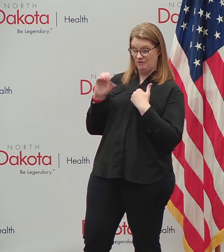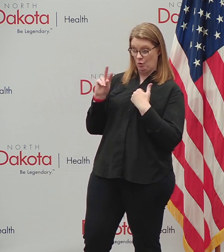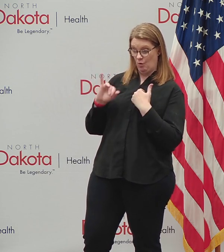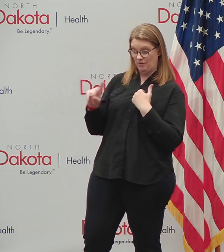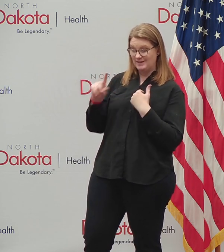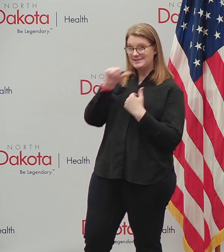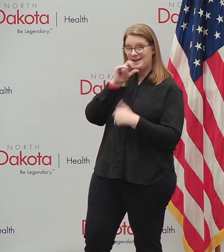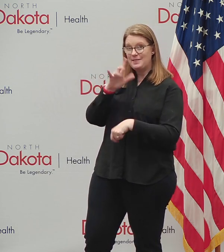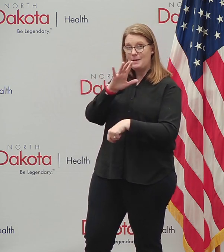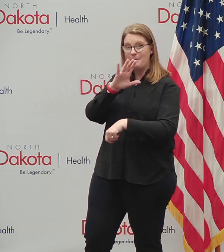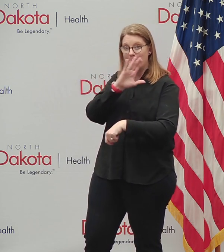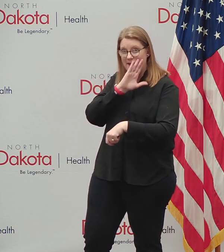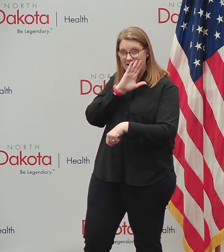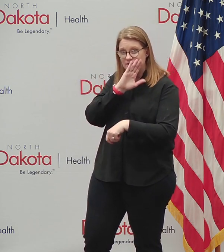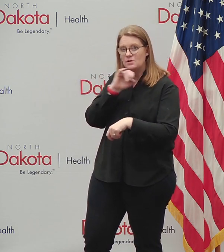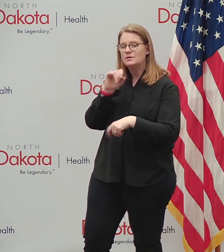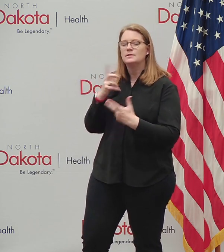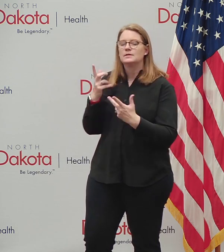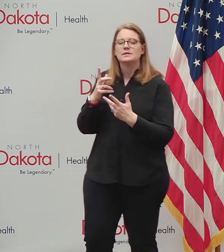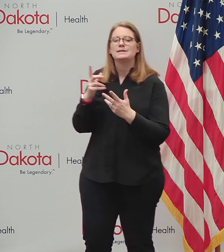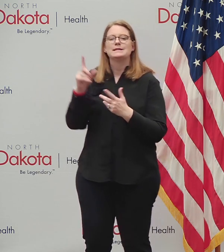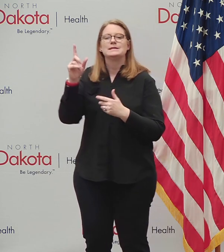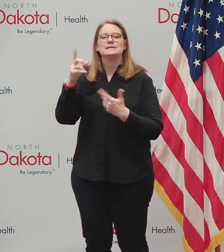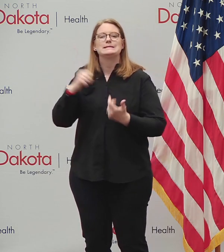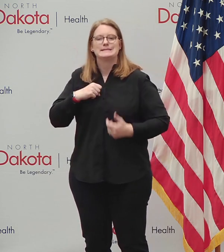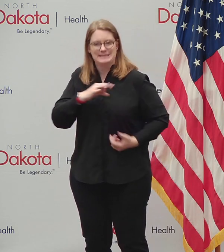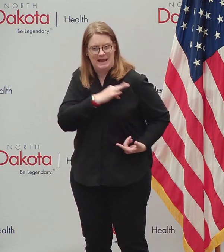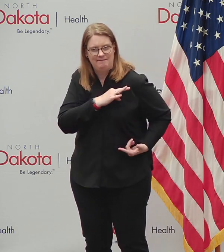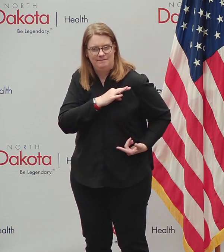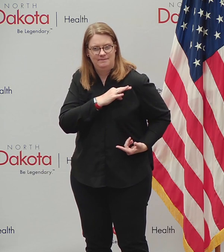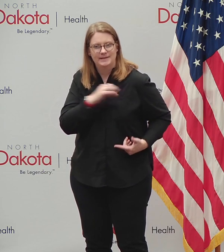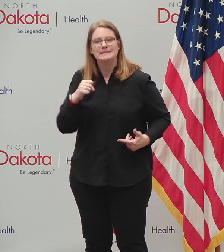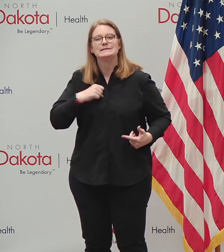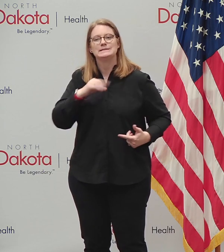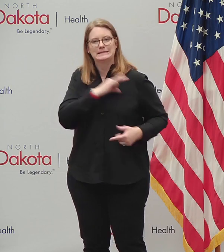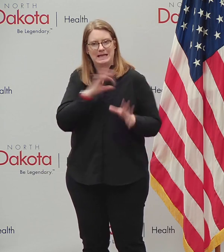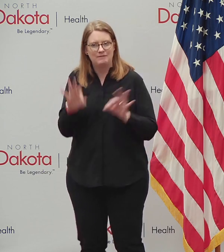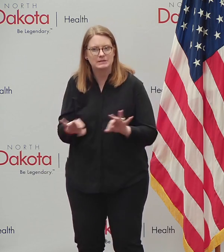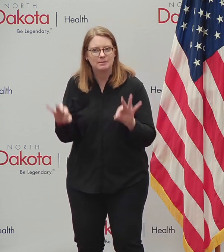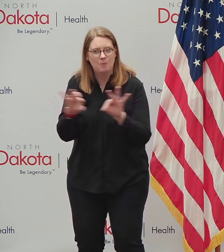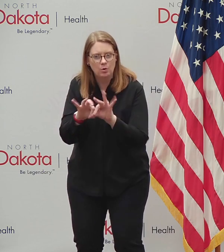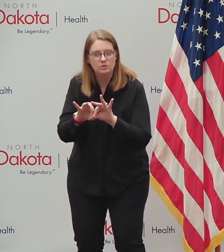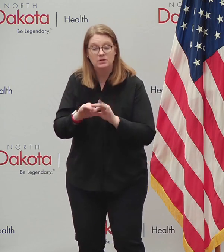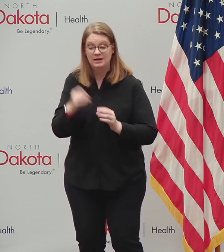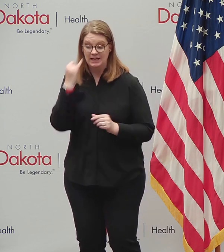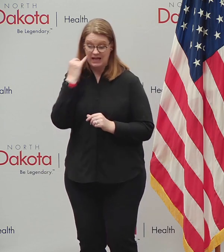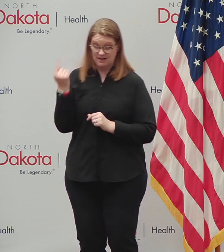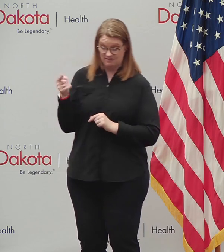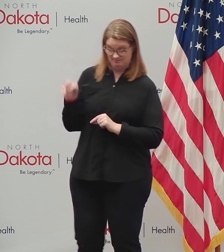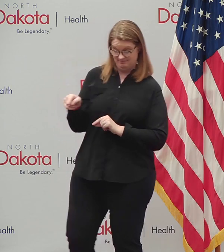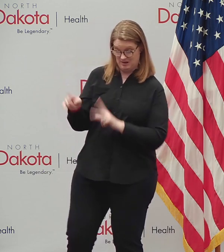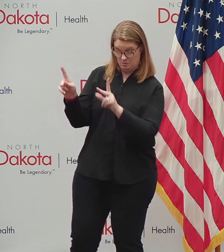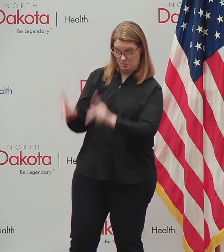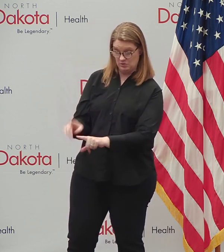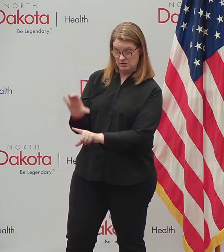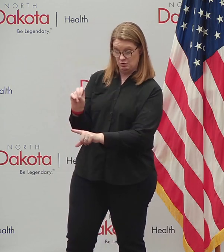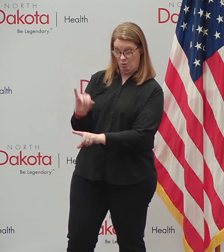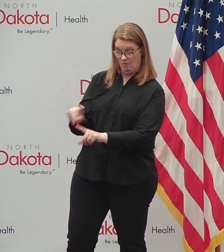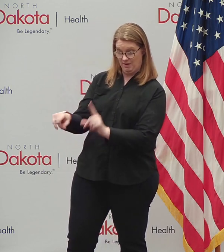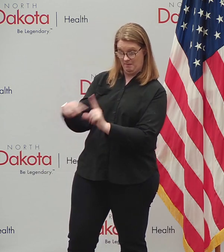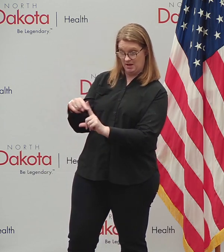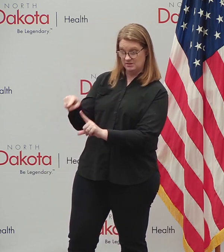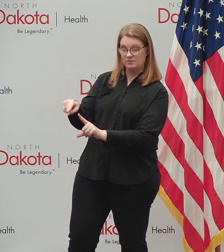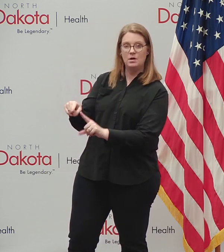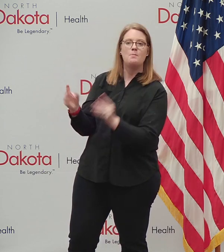beds. It's about the staffing. It takes more staff to take care of someone who's COVID positive than someone who is